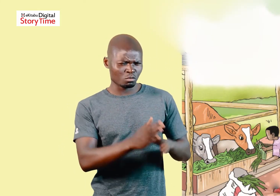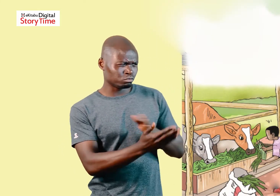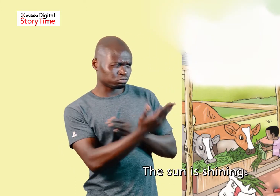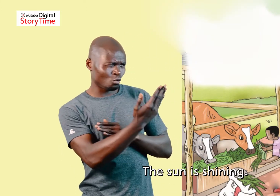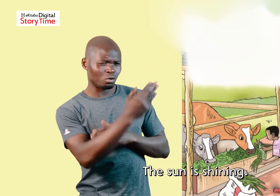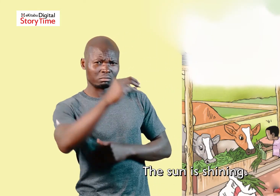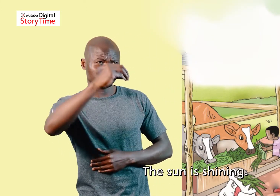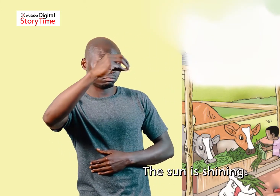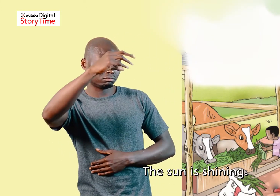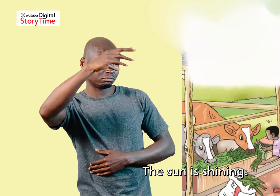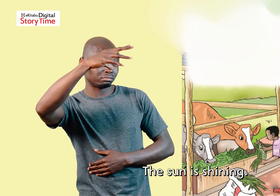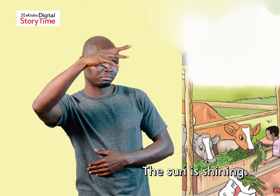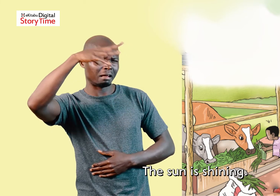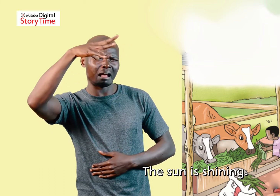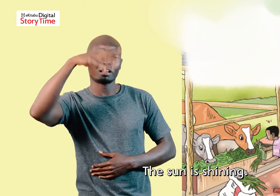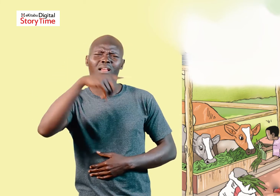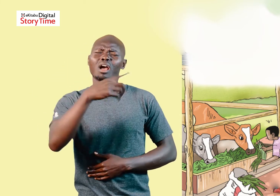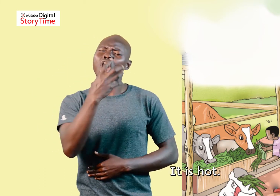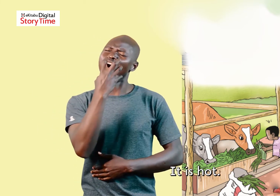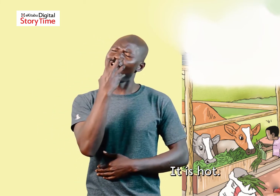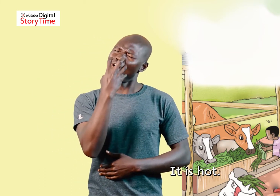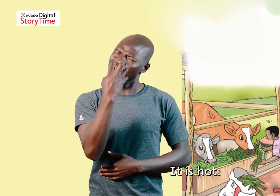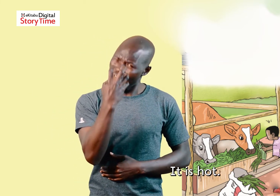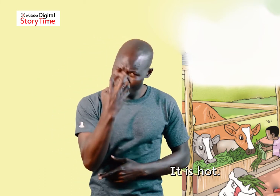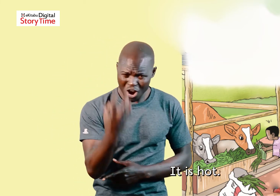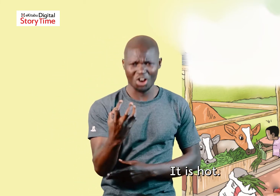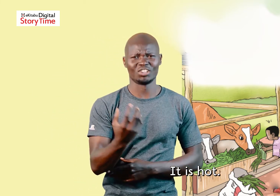The sun is shining It is hot